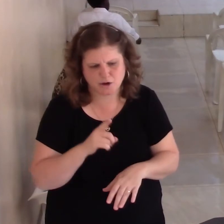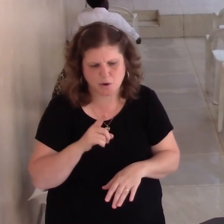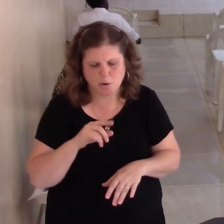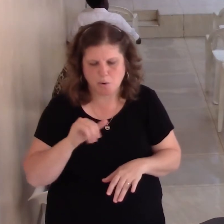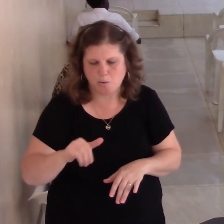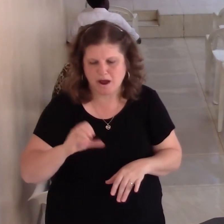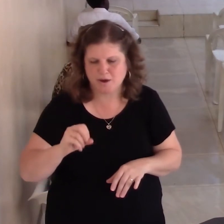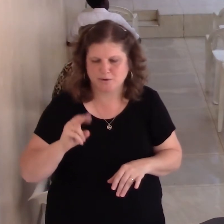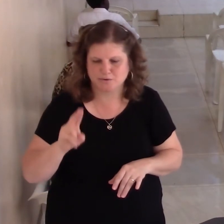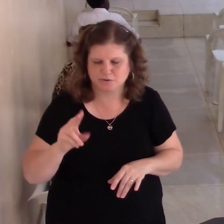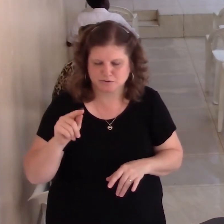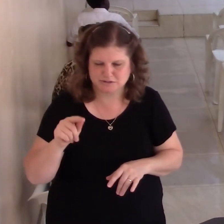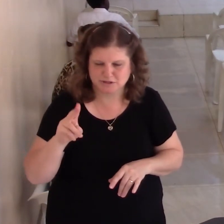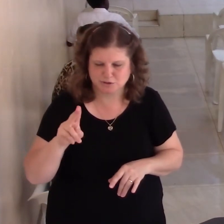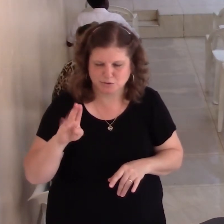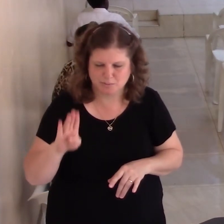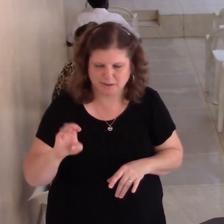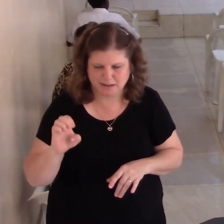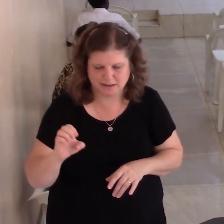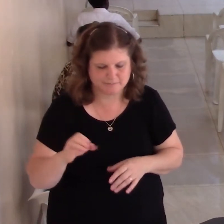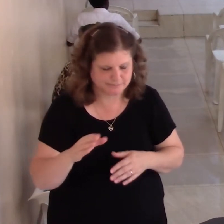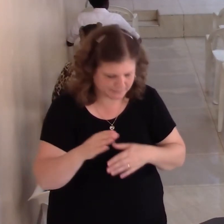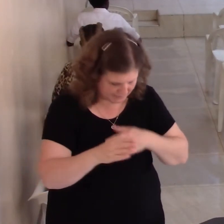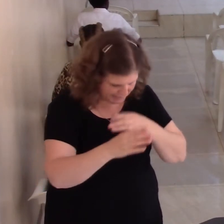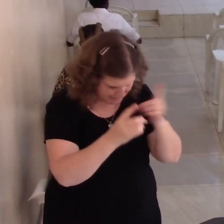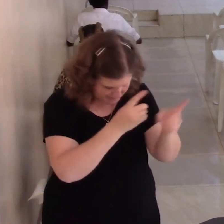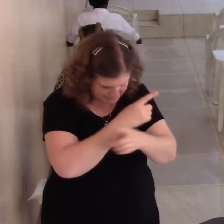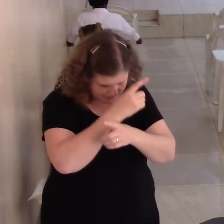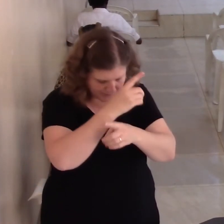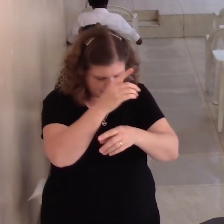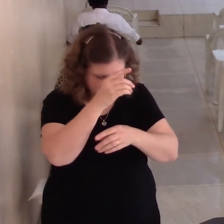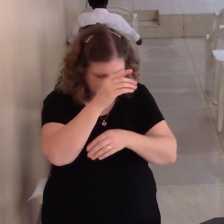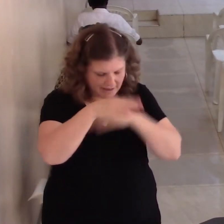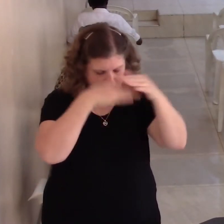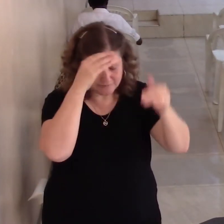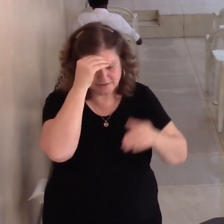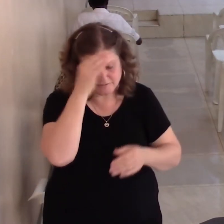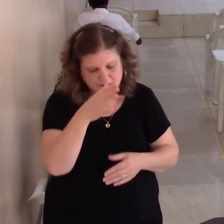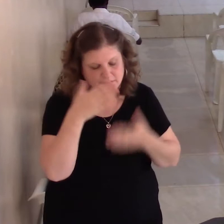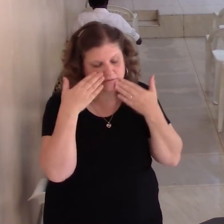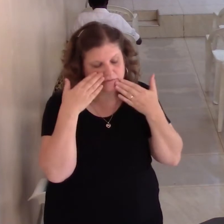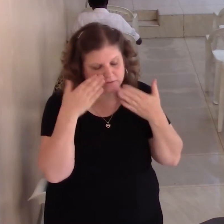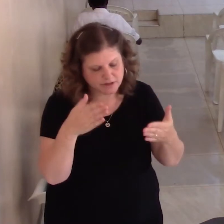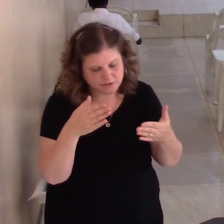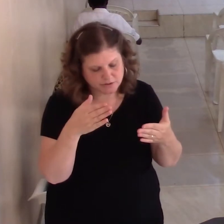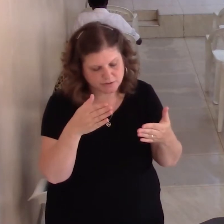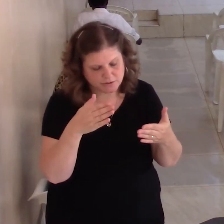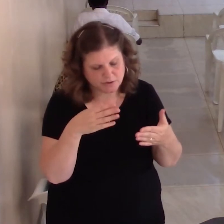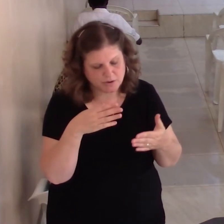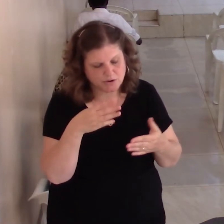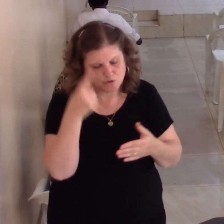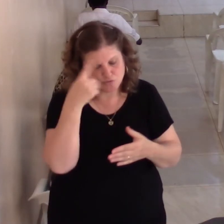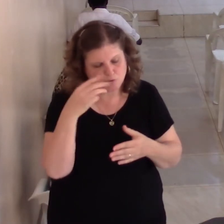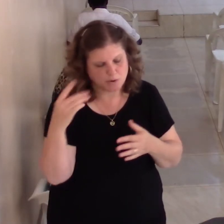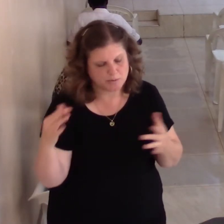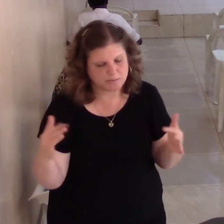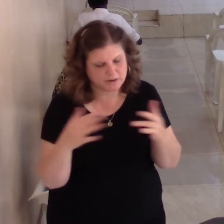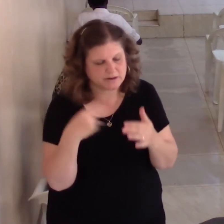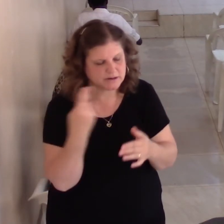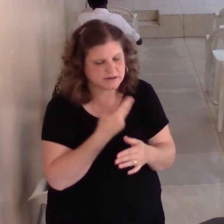Heavenly Father, we thank you that we made it possible for us to be around here again. We thank you for the fellowship.